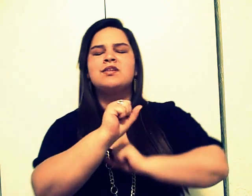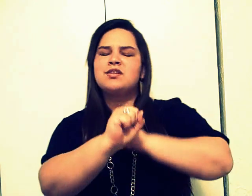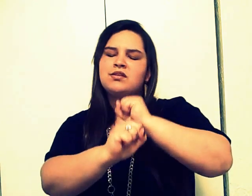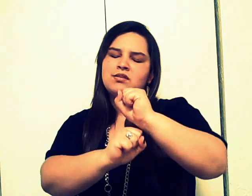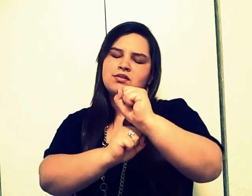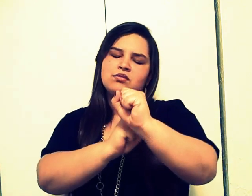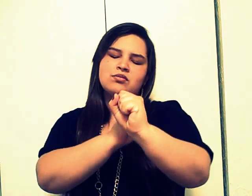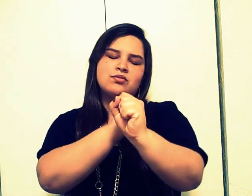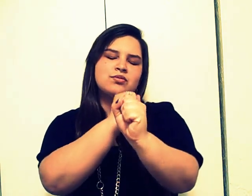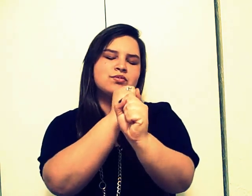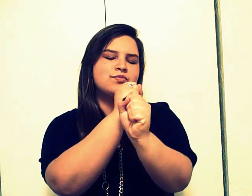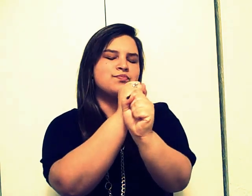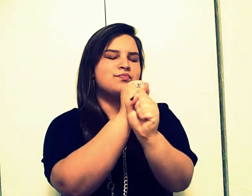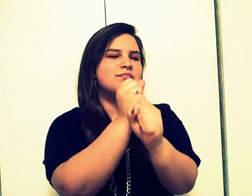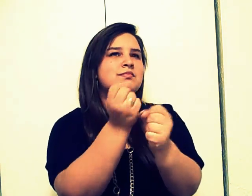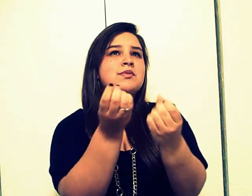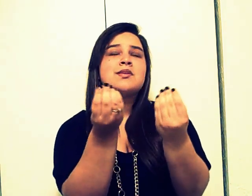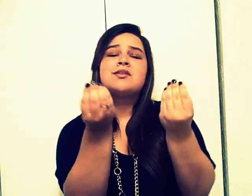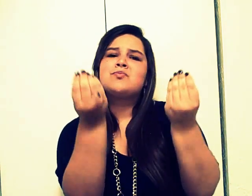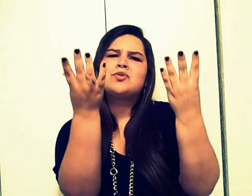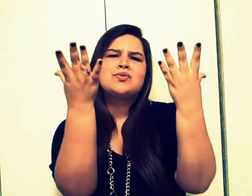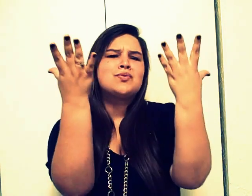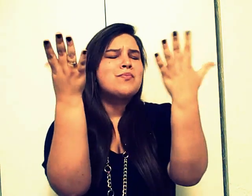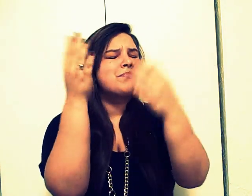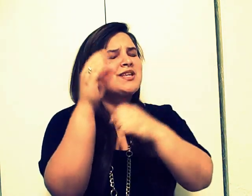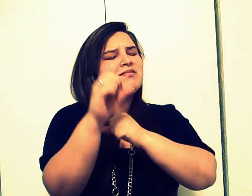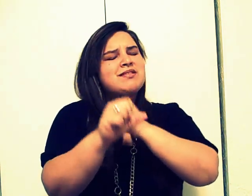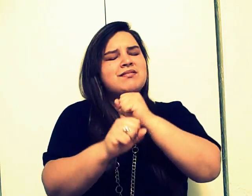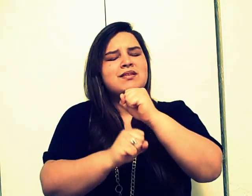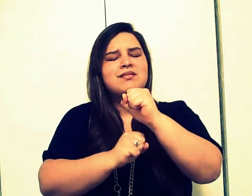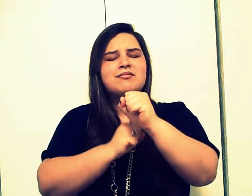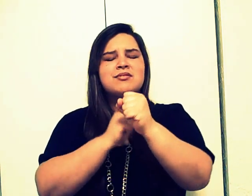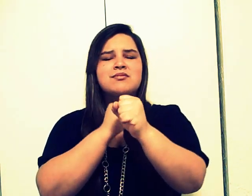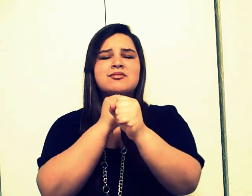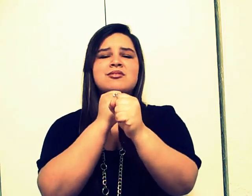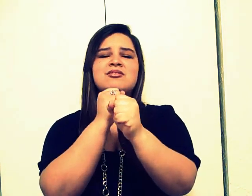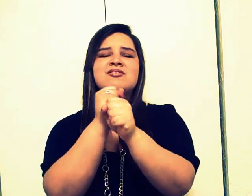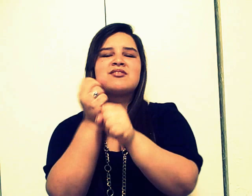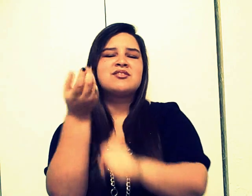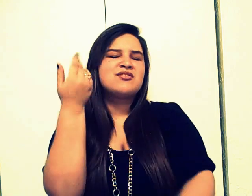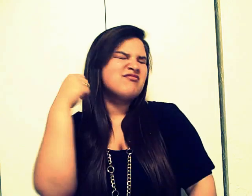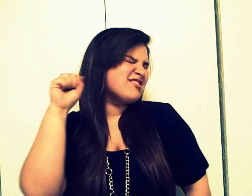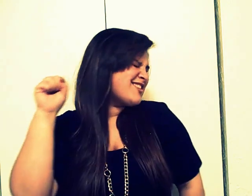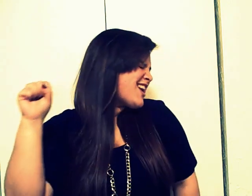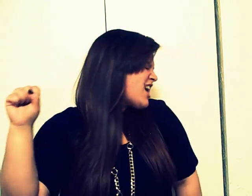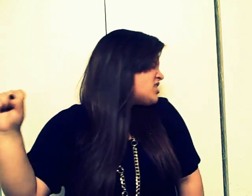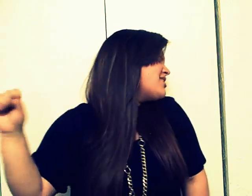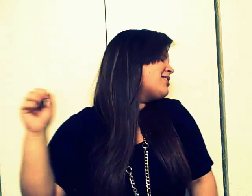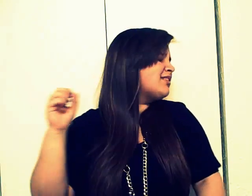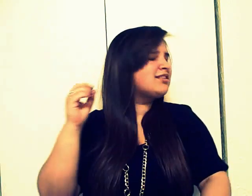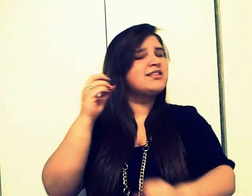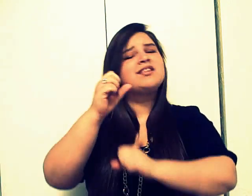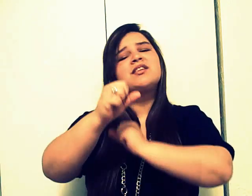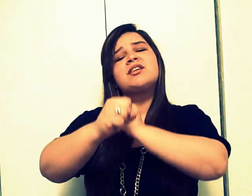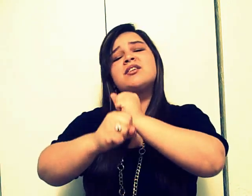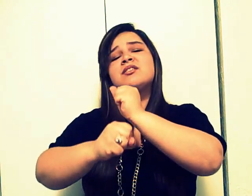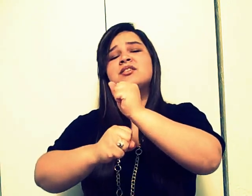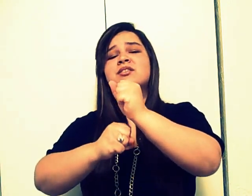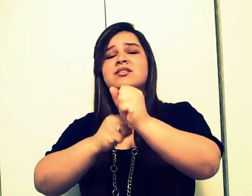It's been so many years Resetting the years